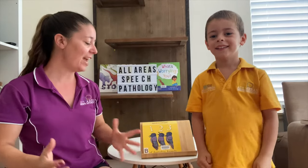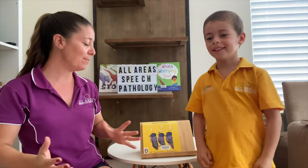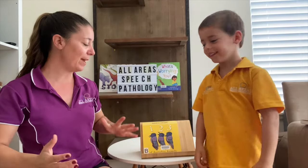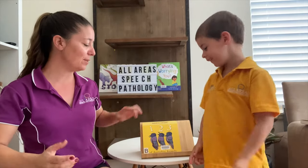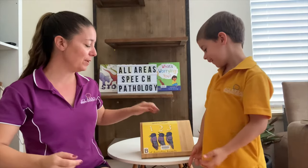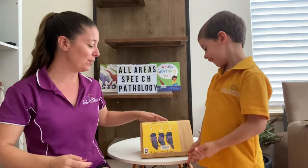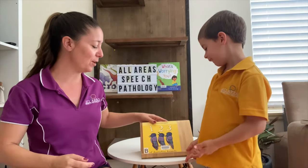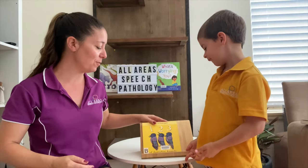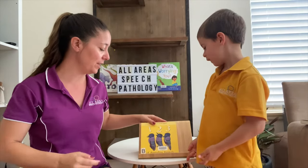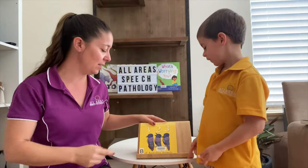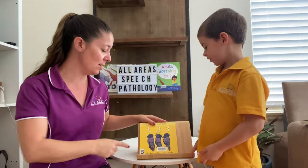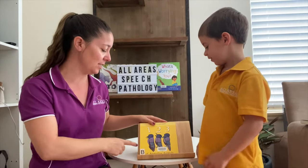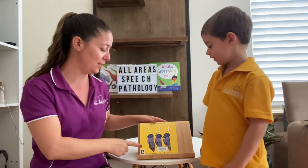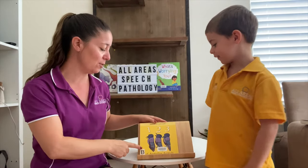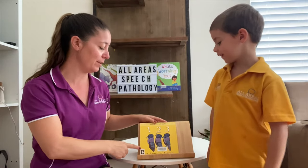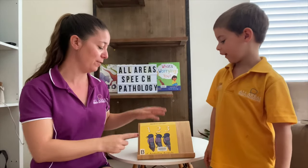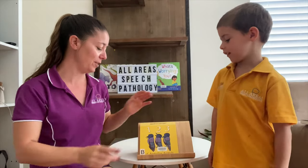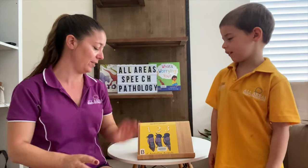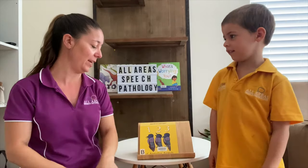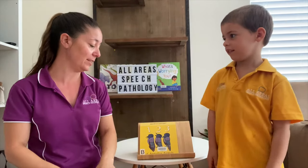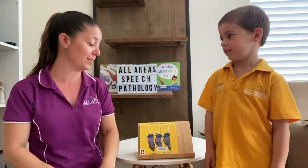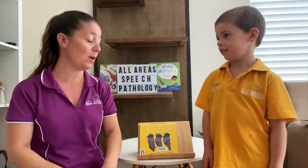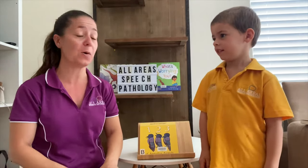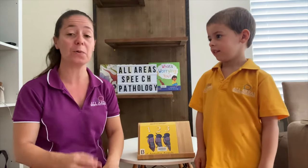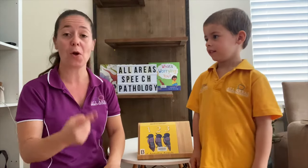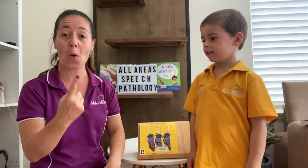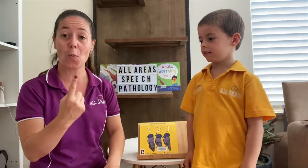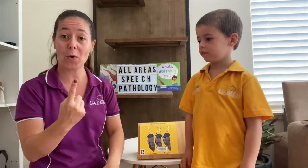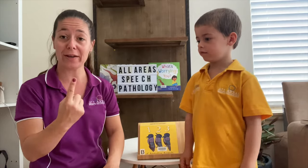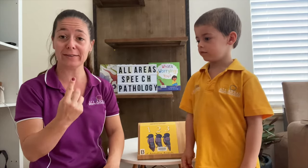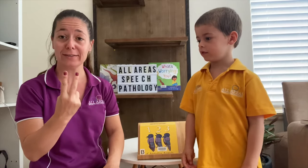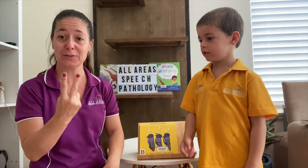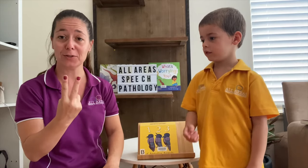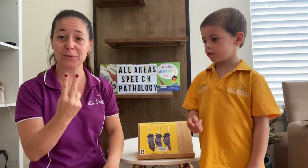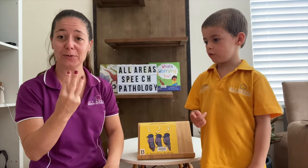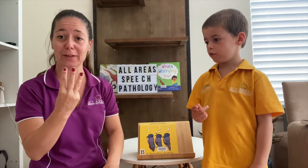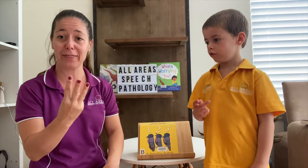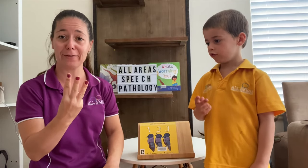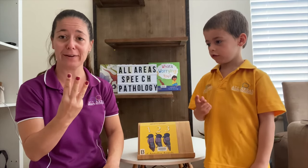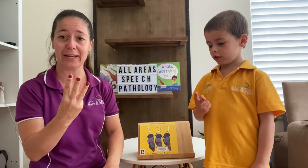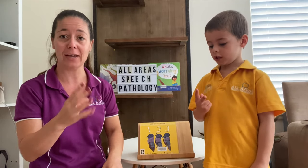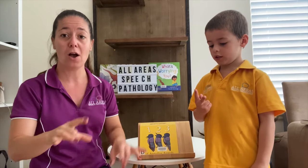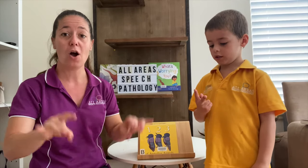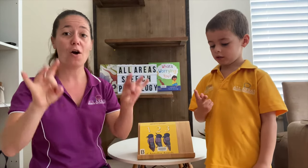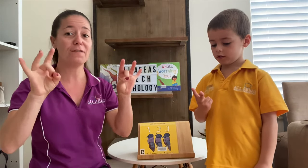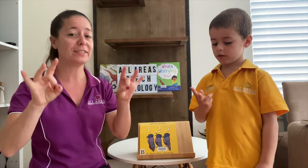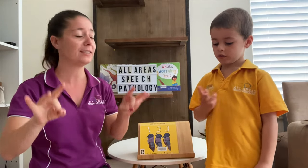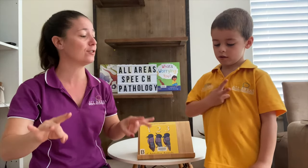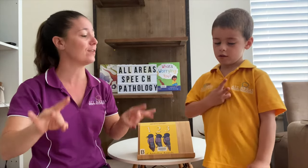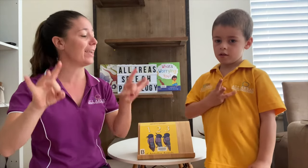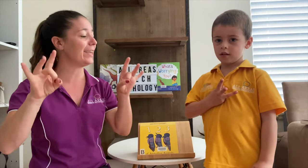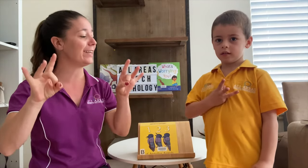Baelin we've got a really nice story for you. It's called one, two, three of Australian